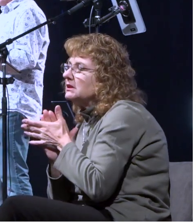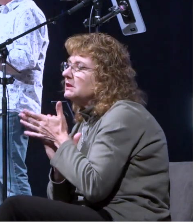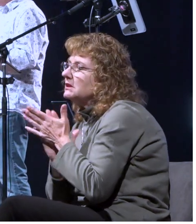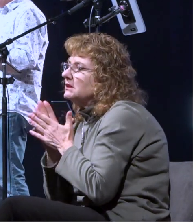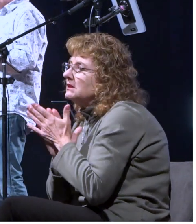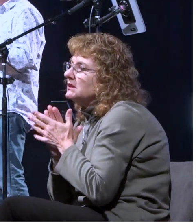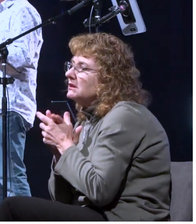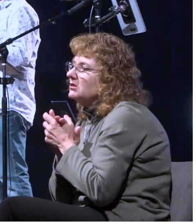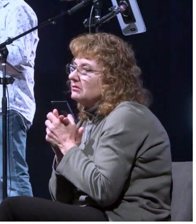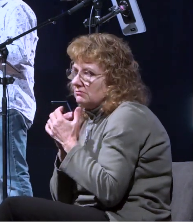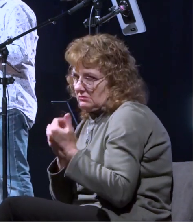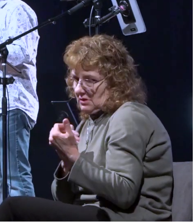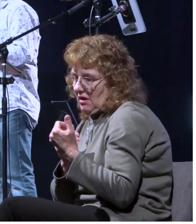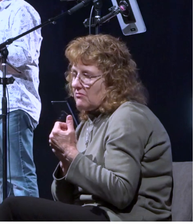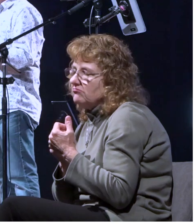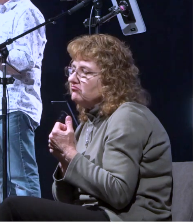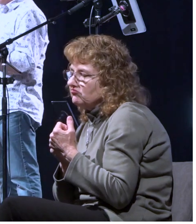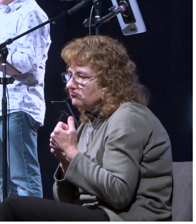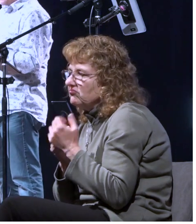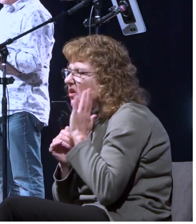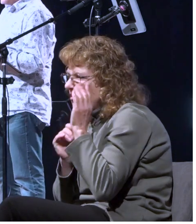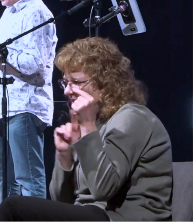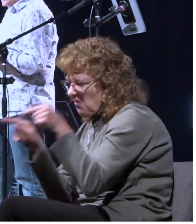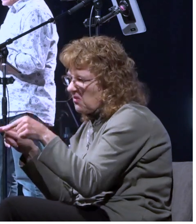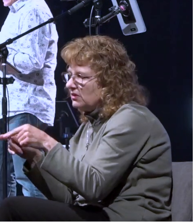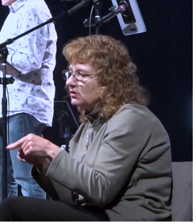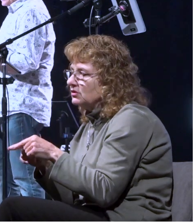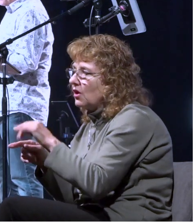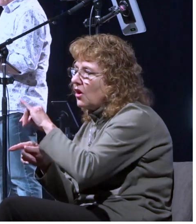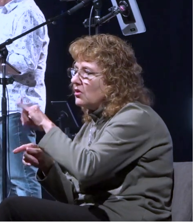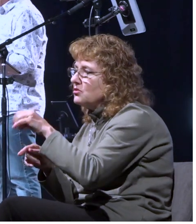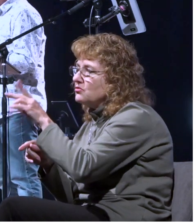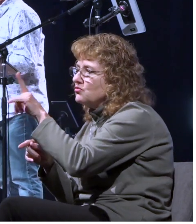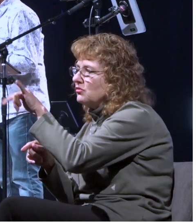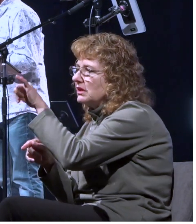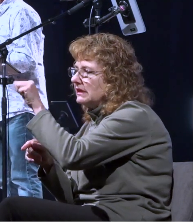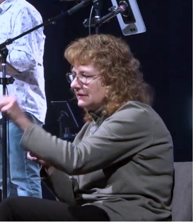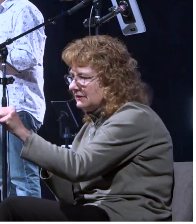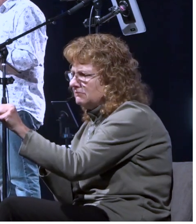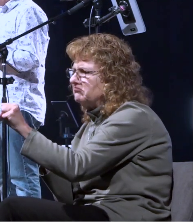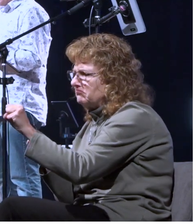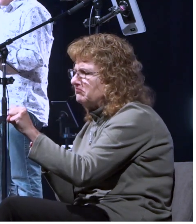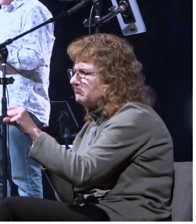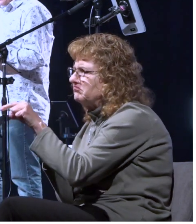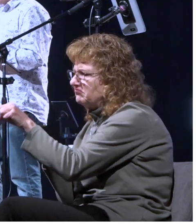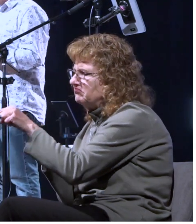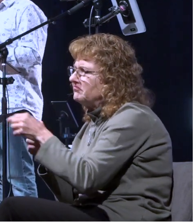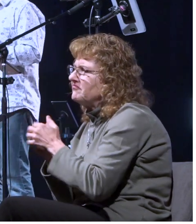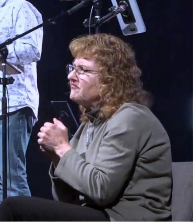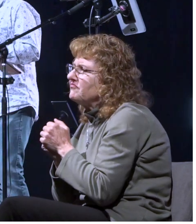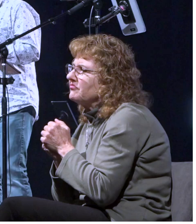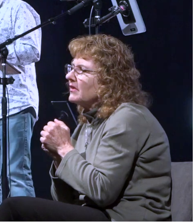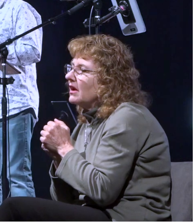so now he's going to caesar so julius gets him verse 2 so entering a ship